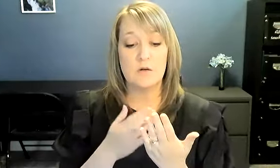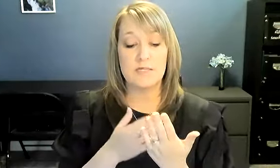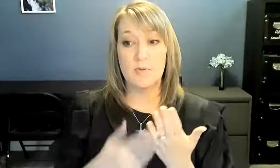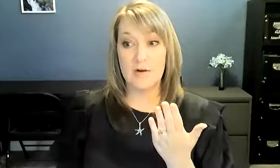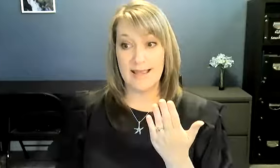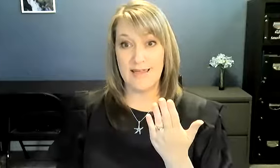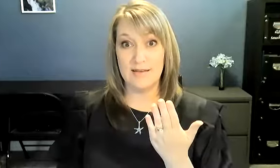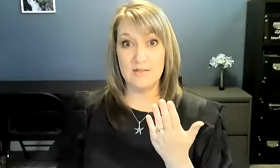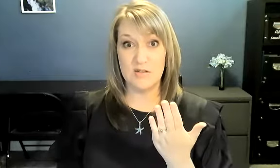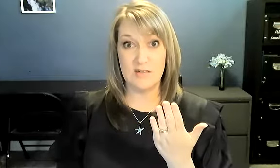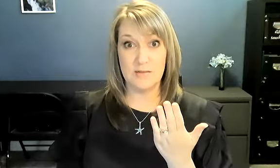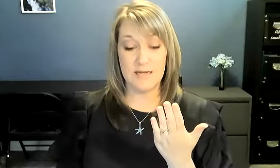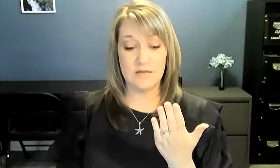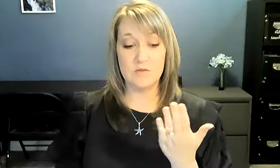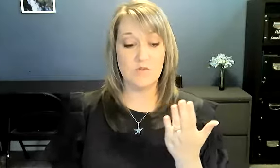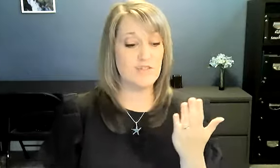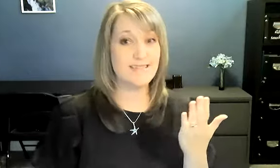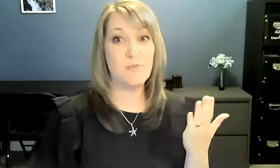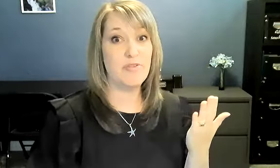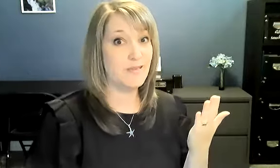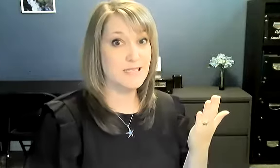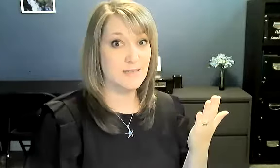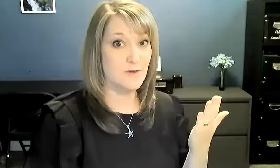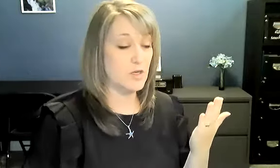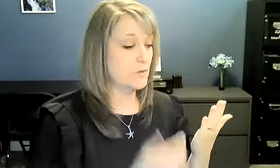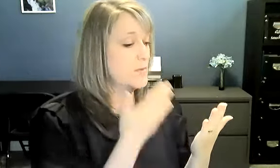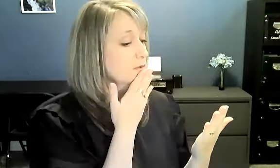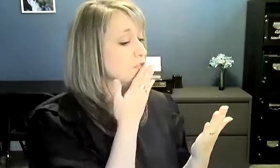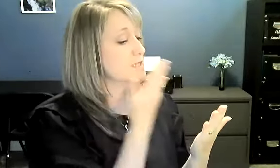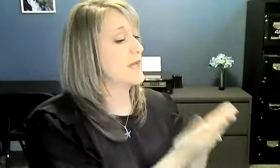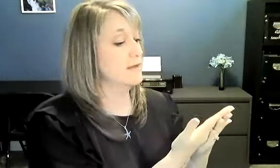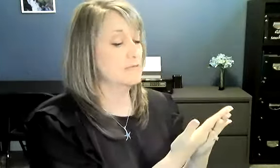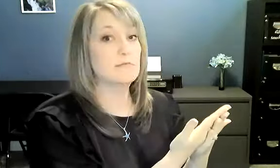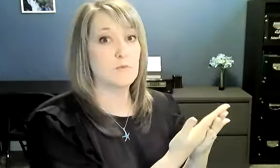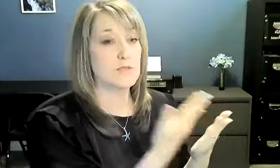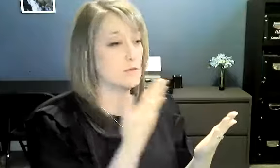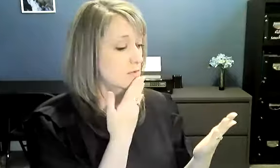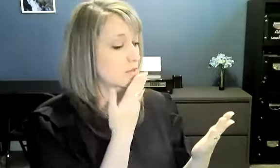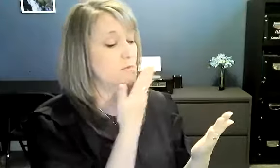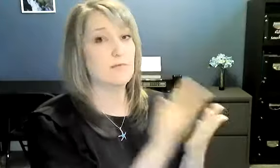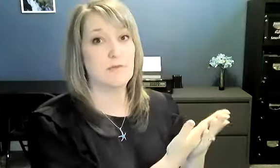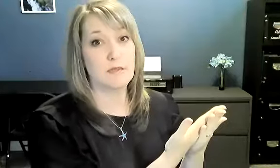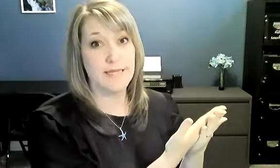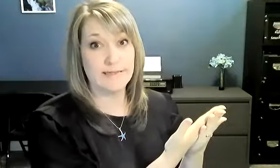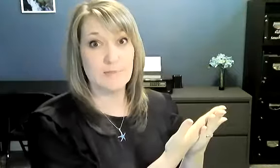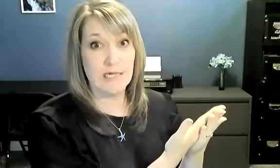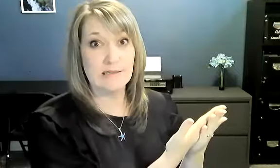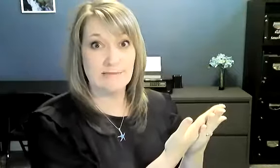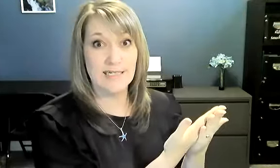supporting hand, your non-dominant hand, will do the same thing that it did for good. Remember, it just kind of was, you know, the landing spot, right?